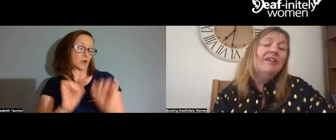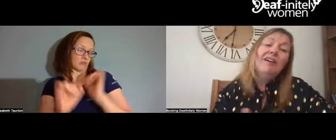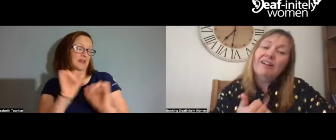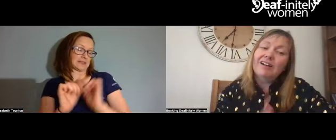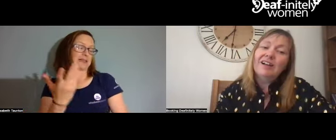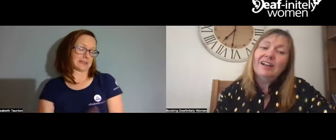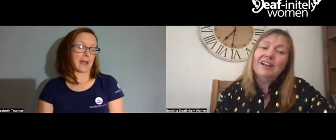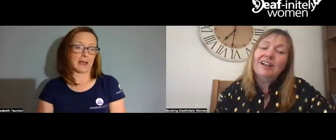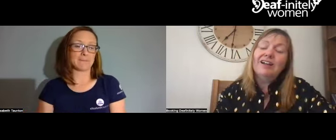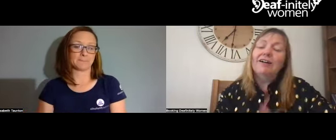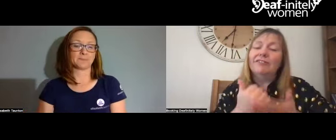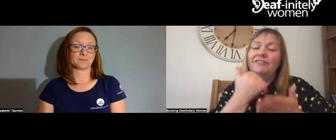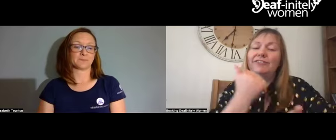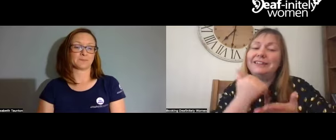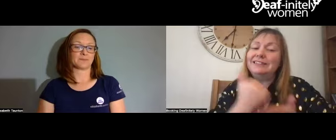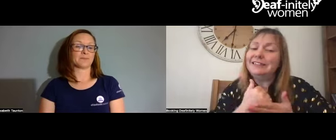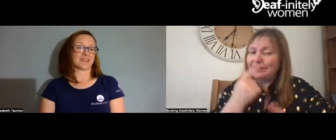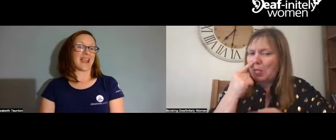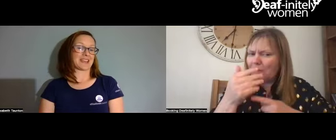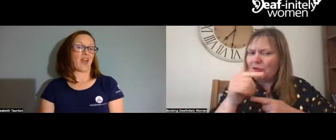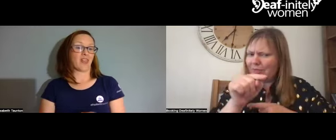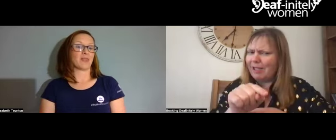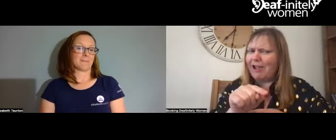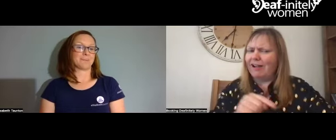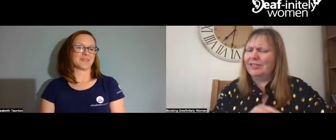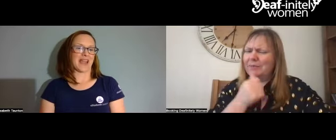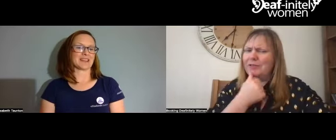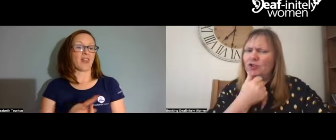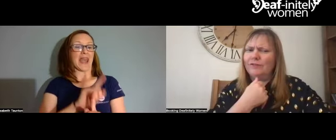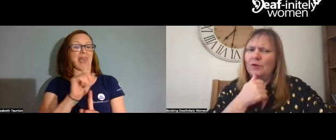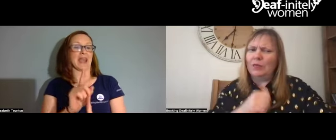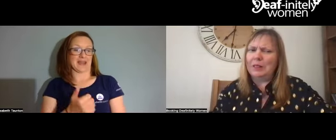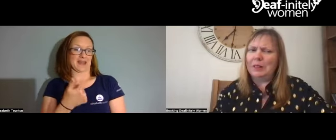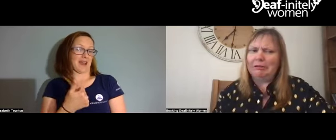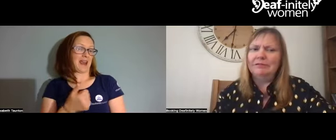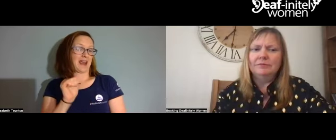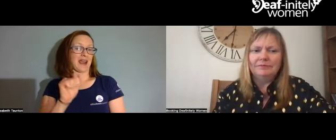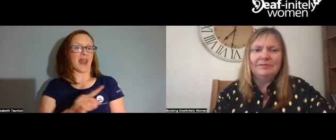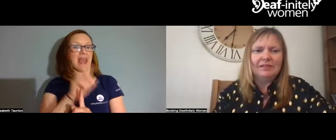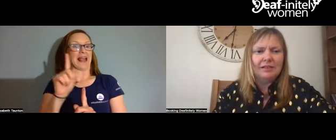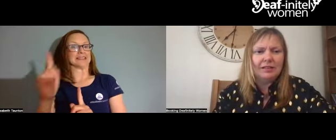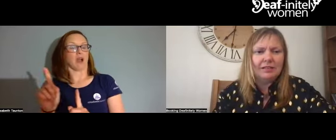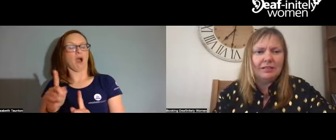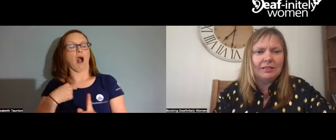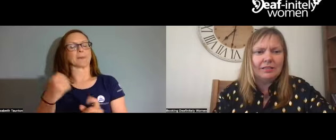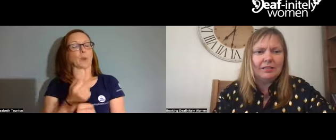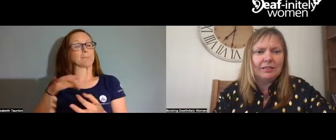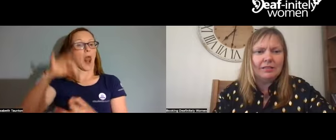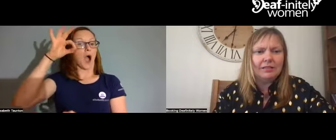and how to look after yourself and preventing it. I'll look forward to that. That will be useful. And later